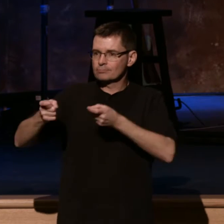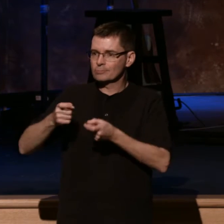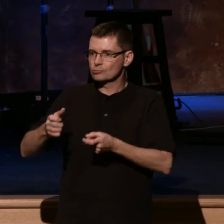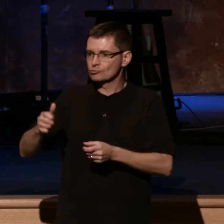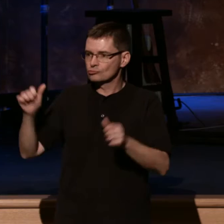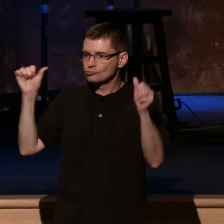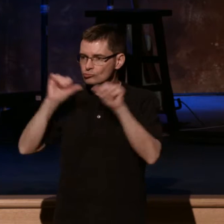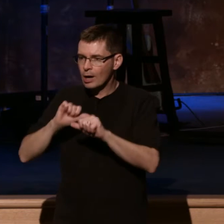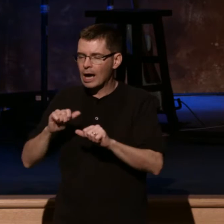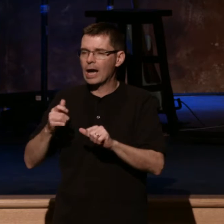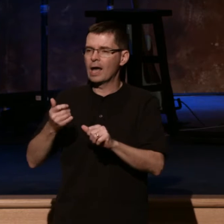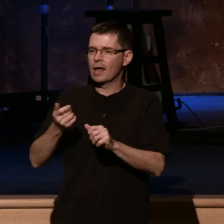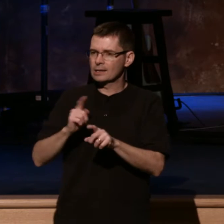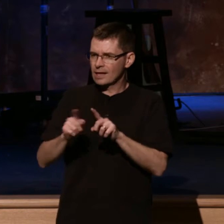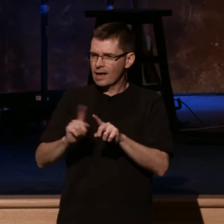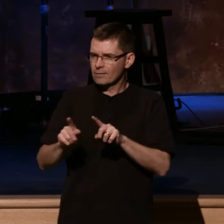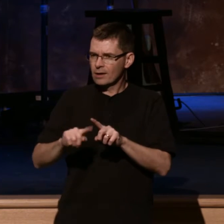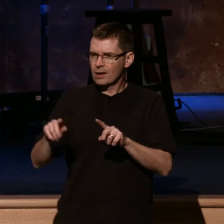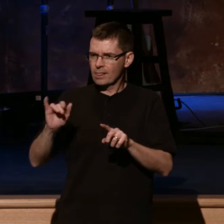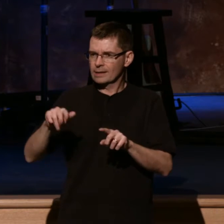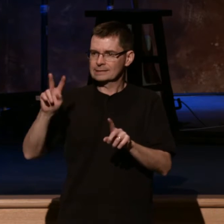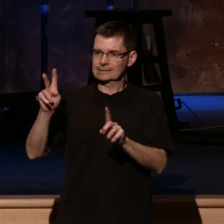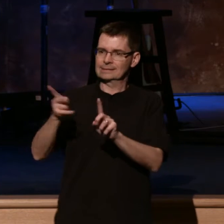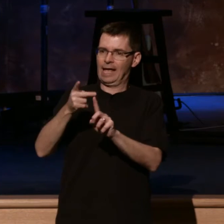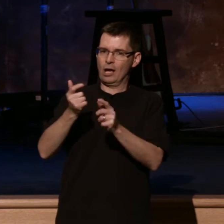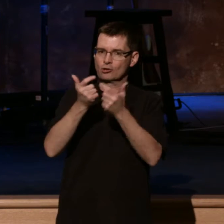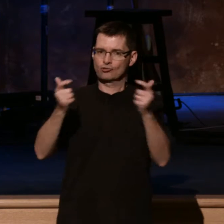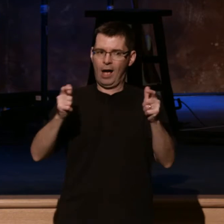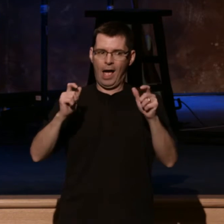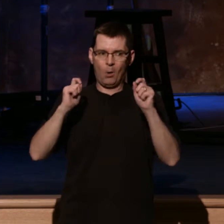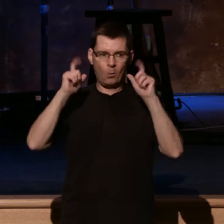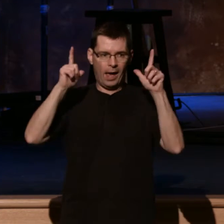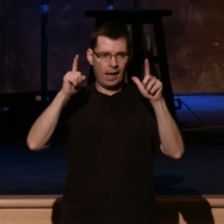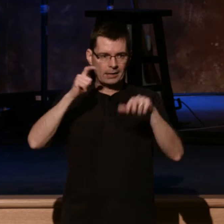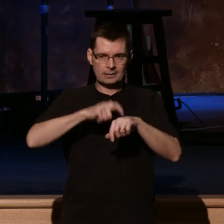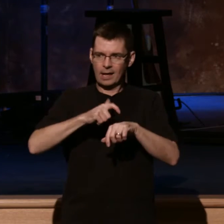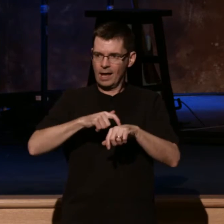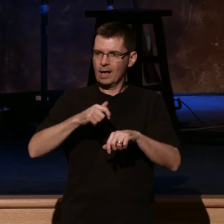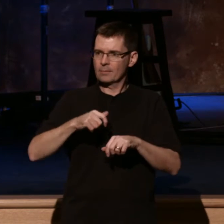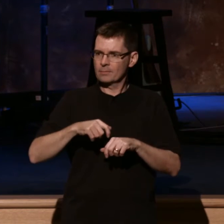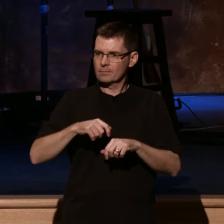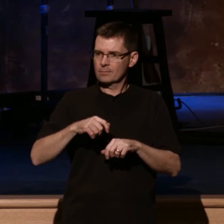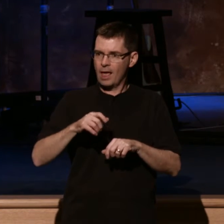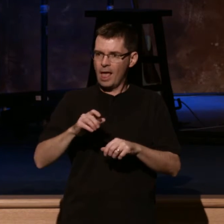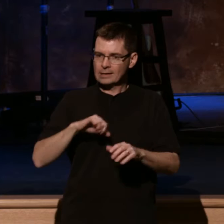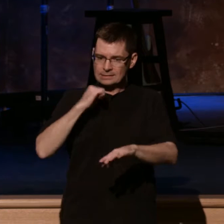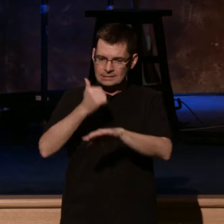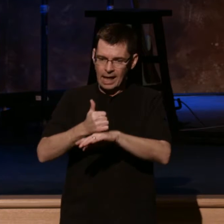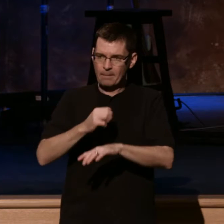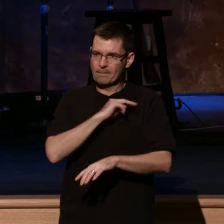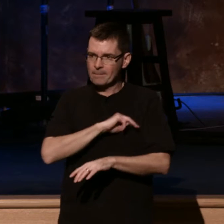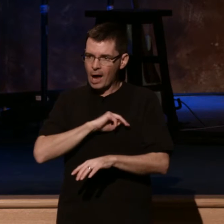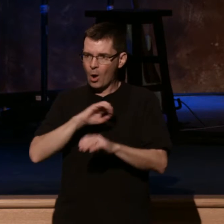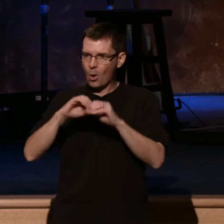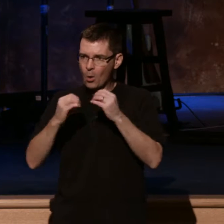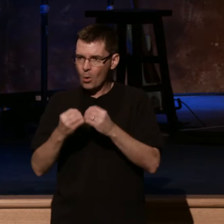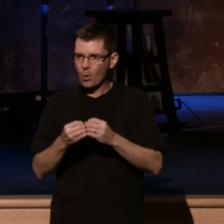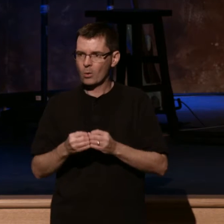Awakening resulted in all kinds of missionary institutions, Sunday school institutions, et cetera. But here's one I want you to hear about. Again, about a